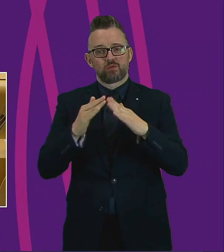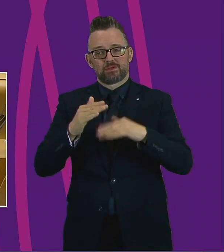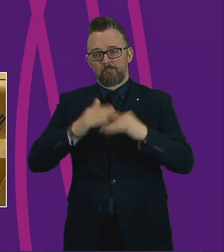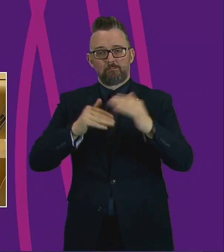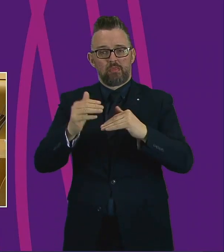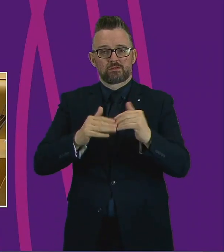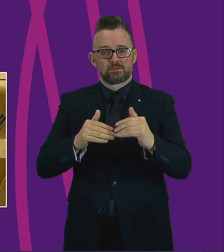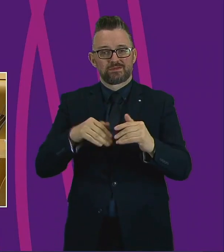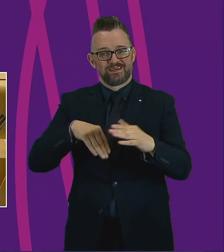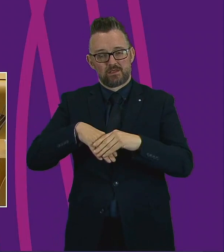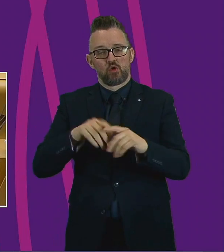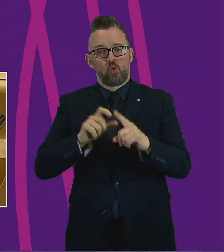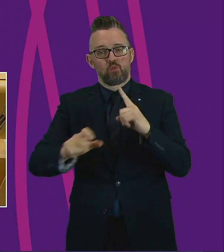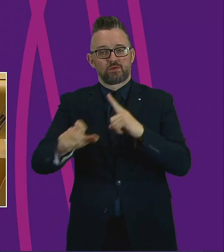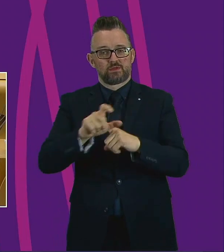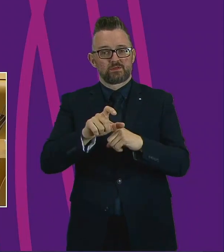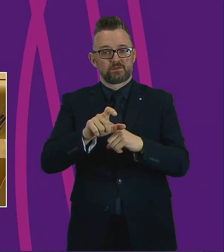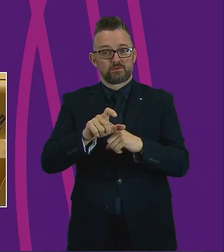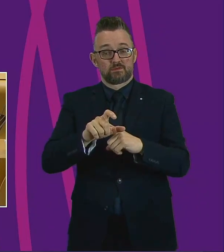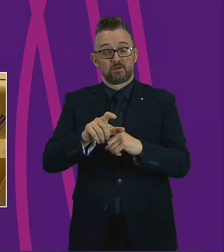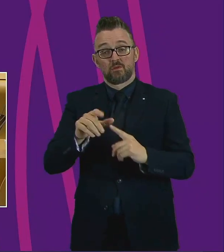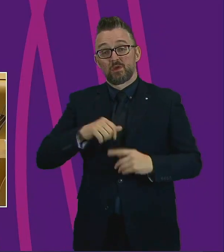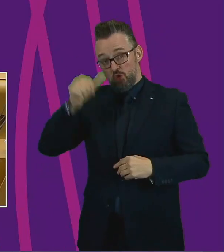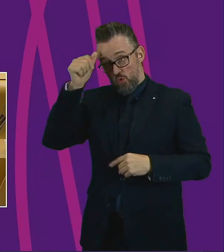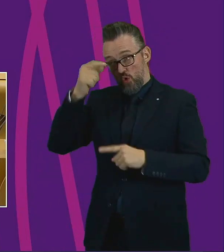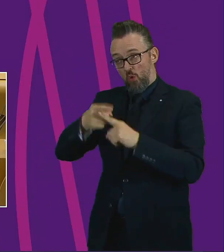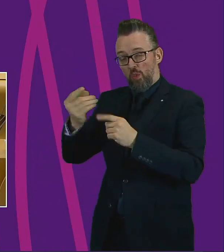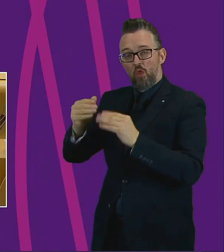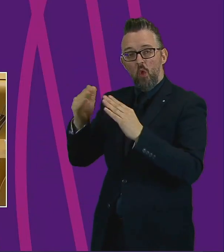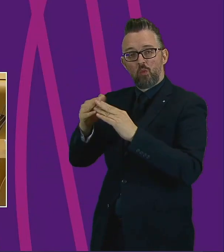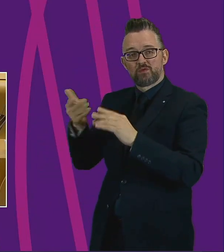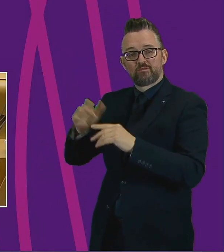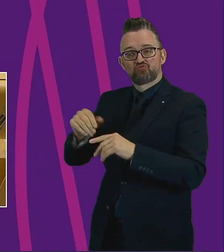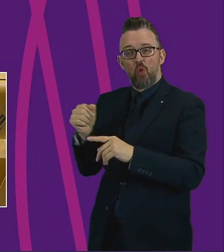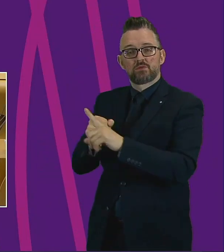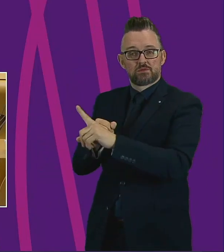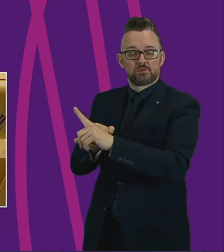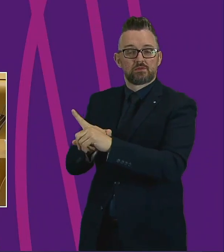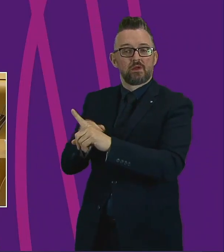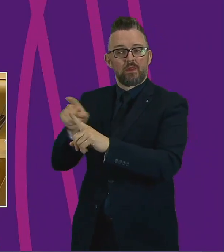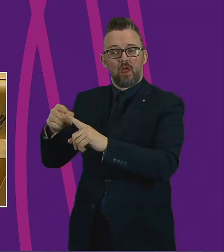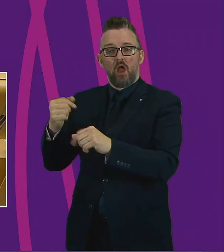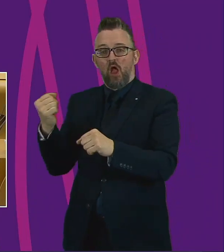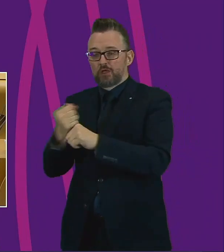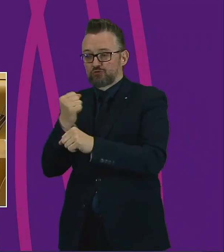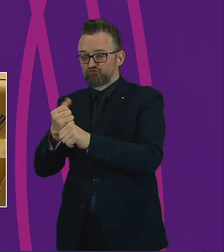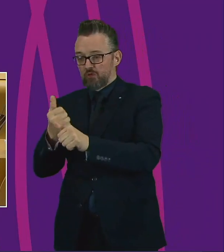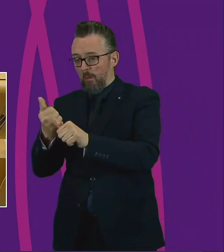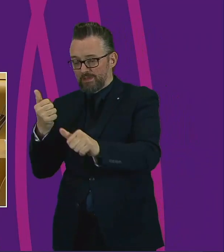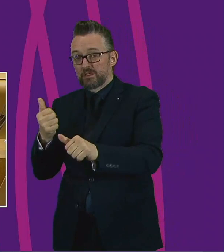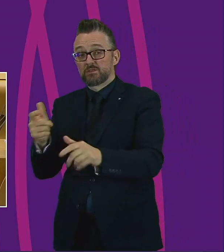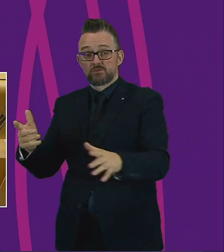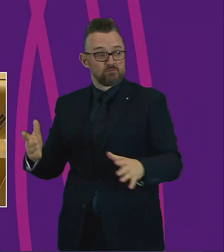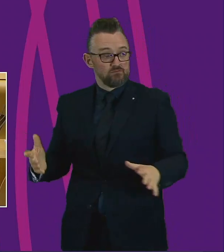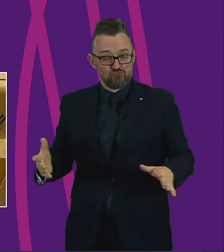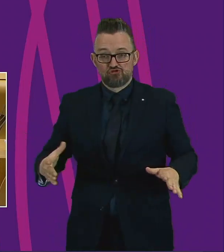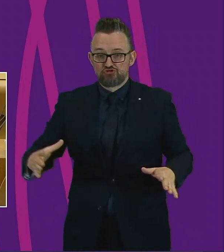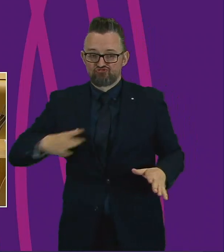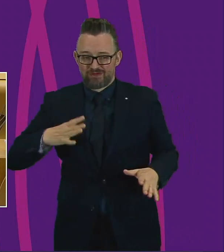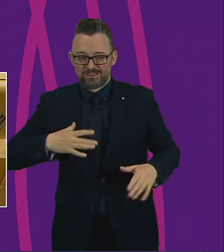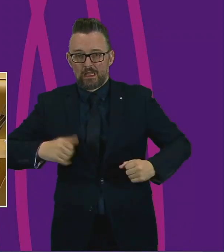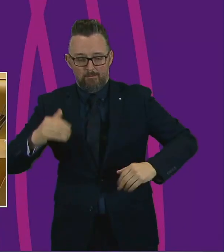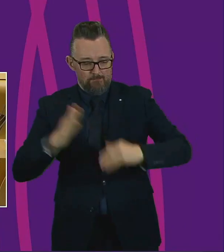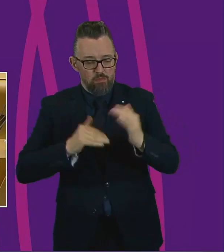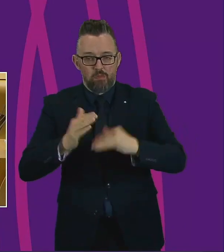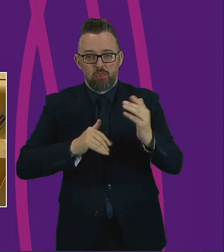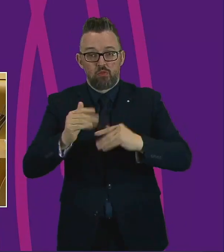communities. And I know from talking to Homes for Scotland that their members and the construction industry are ready to start building again